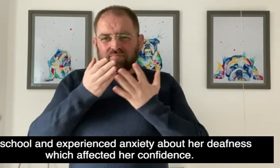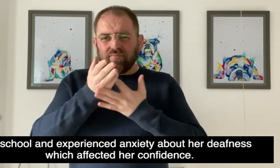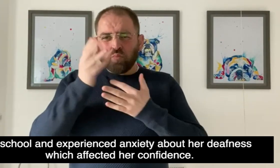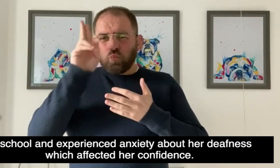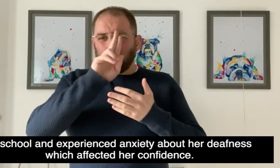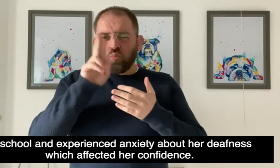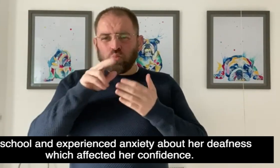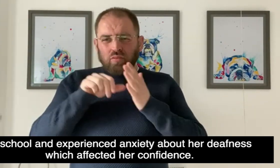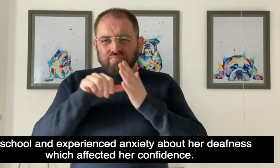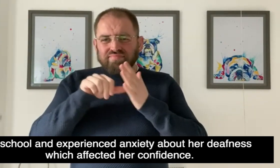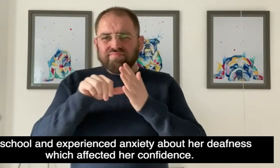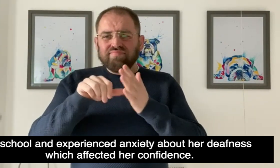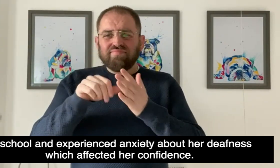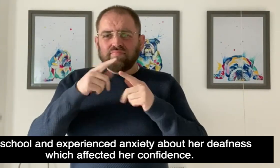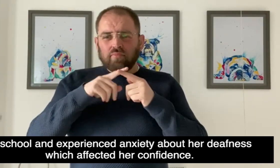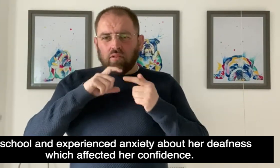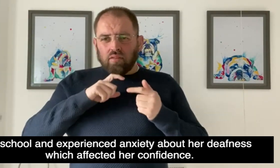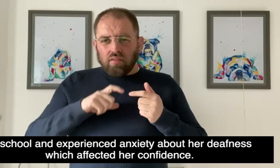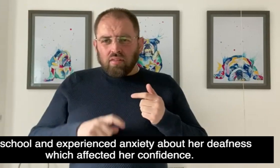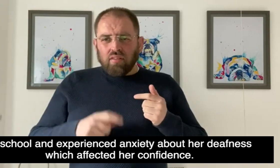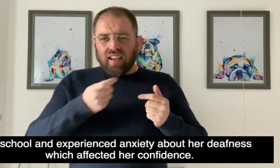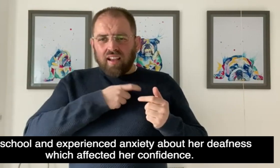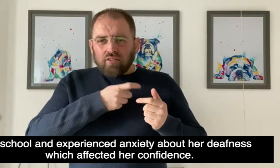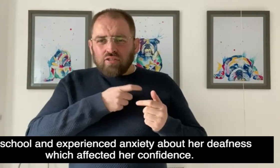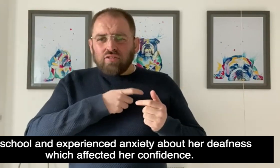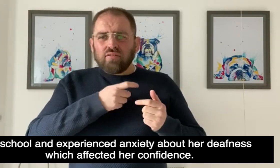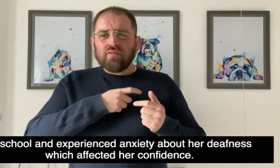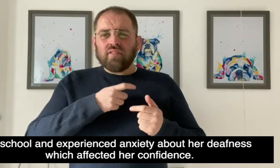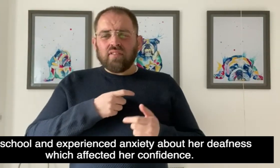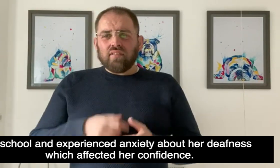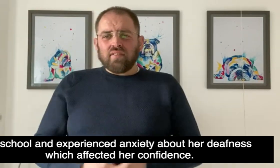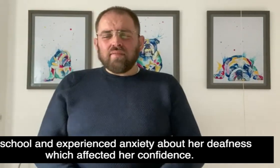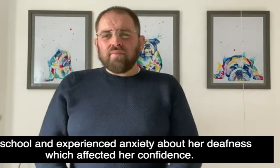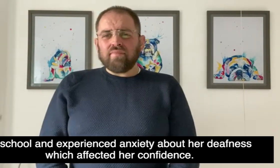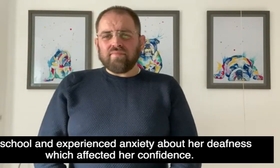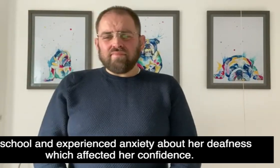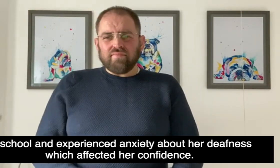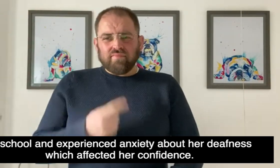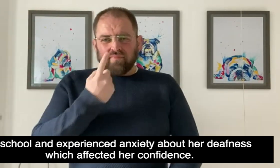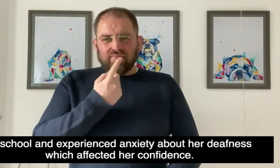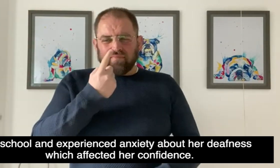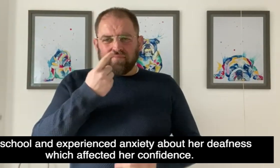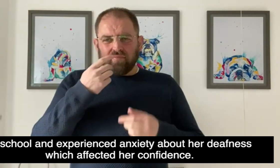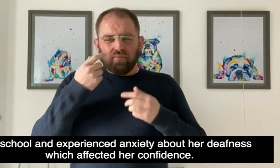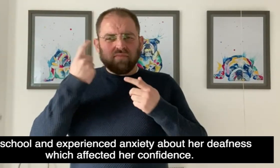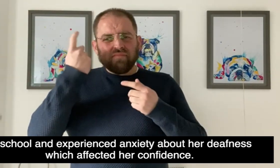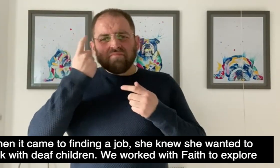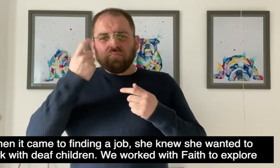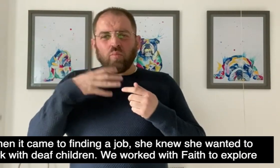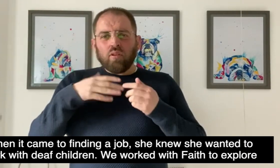had struggled at school and experienced anxiety about her deafness, which affected her confidence.